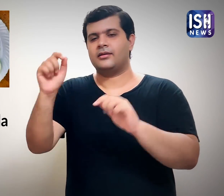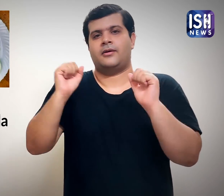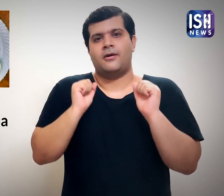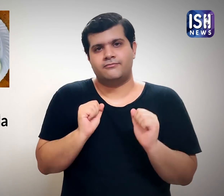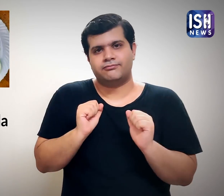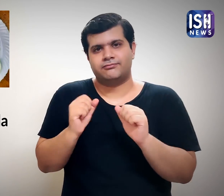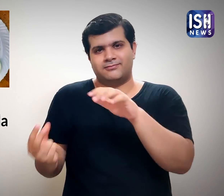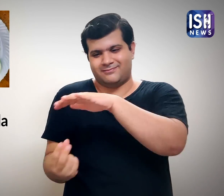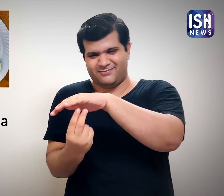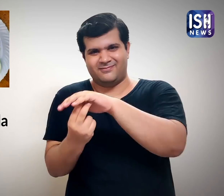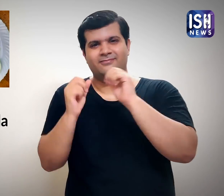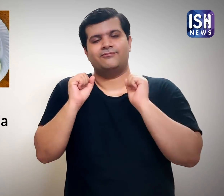4.